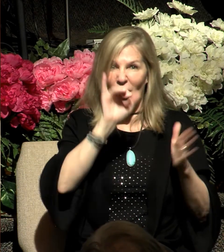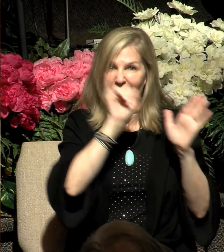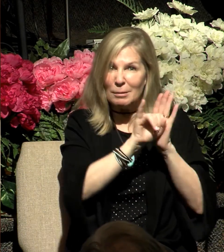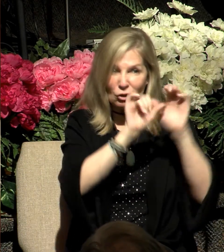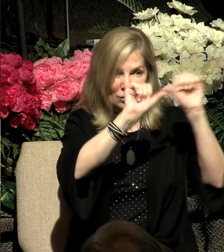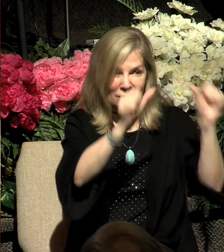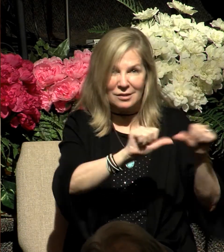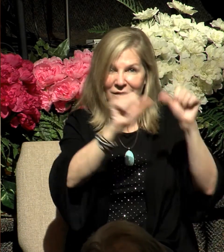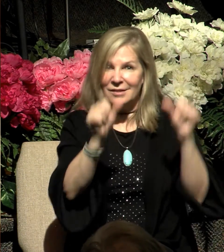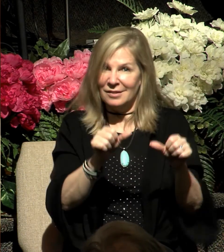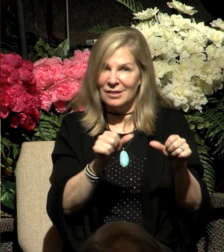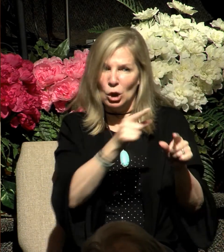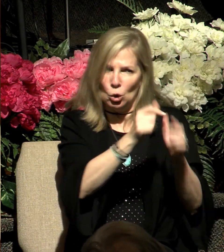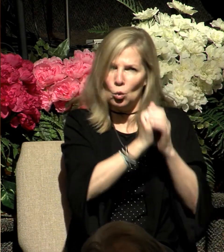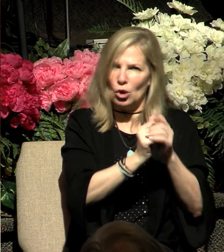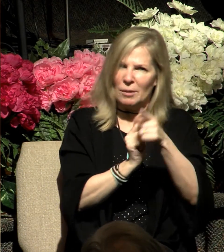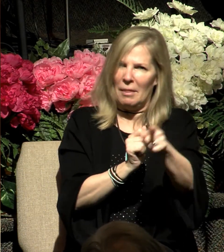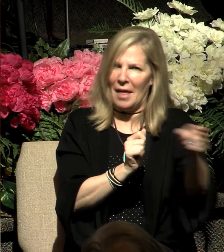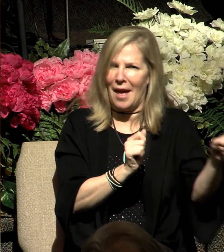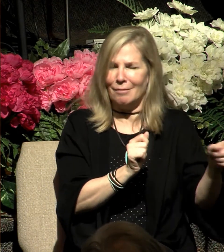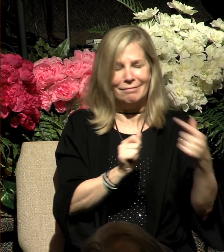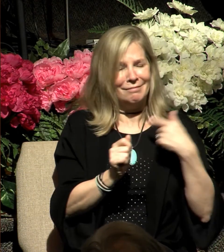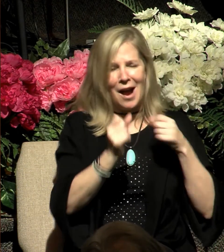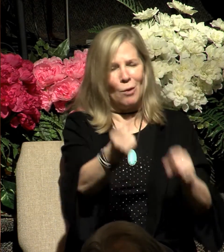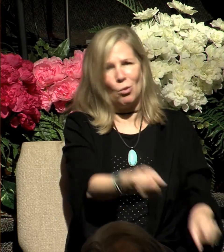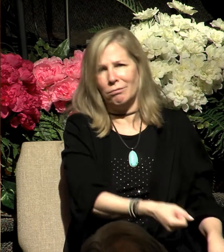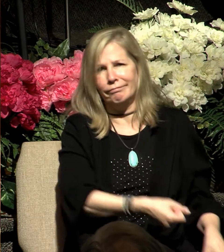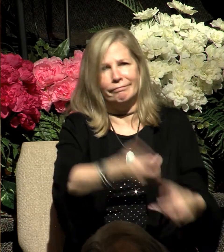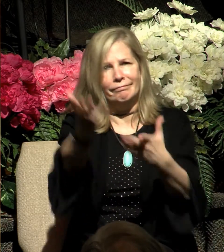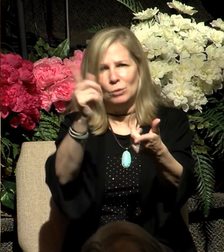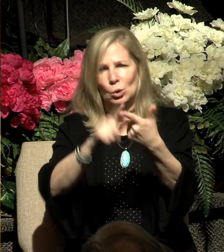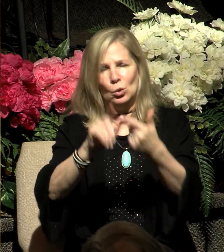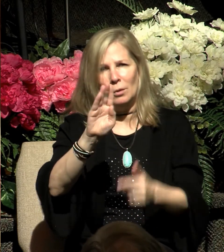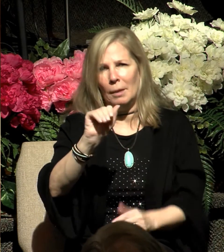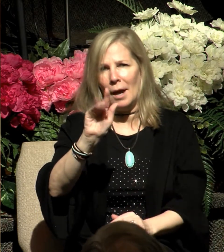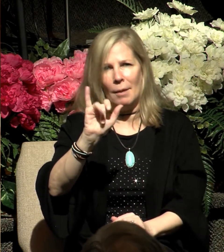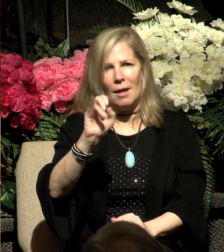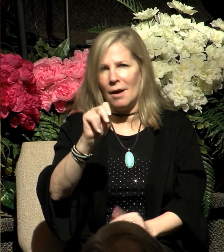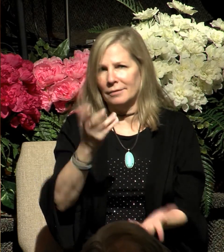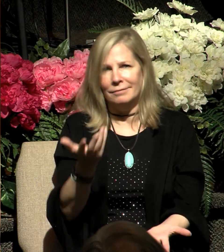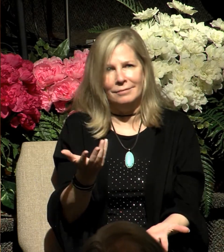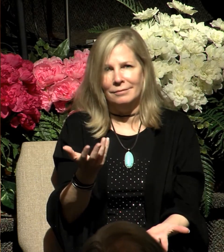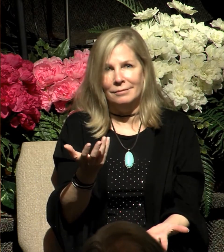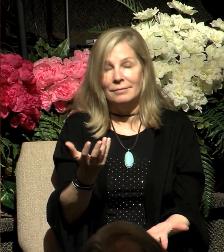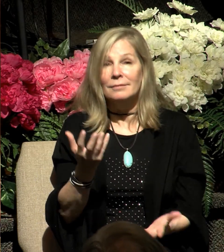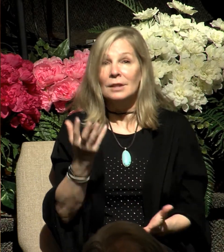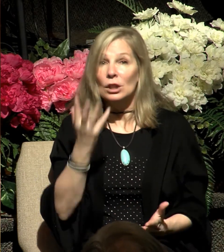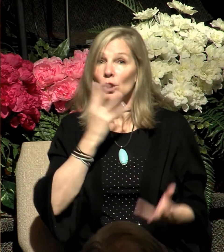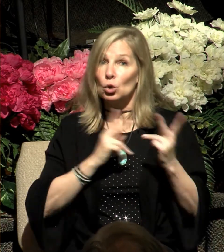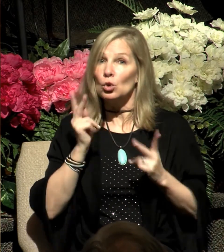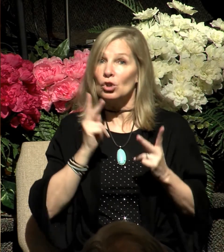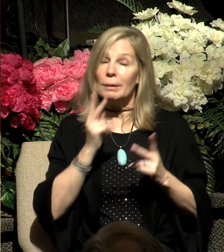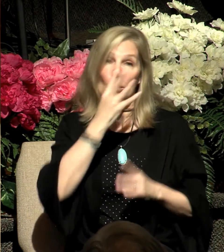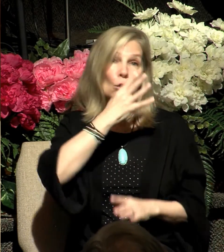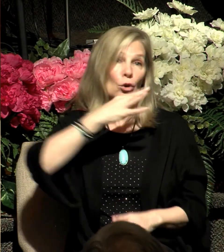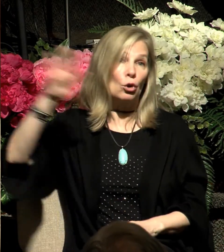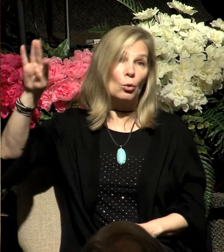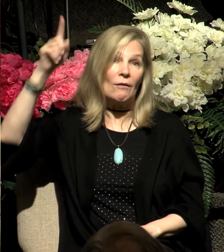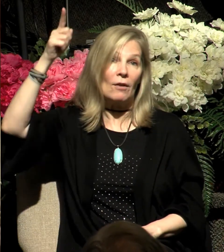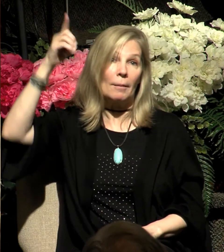Babylon. When the Jewish people turned away from God, Stephen tells us that God turned away from them. And he did it